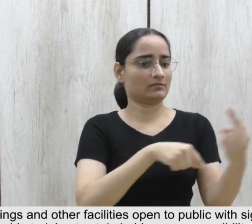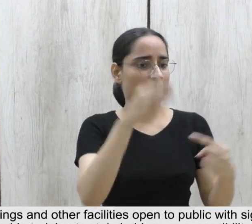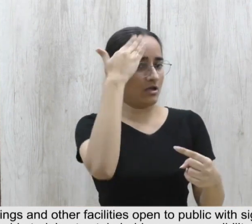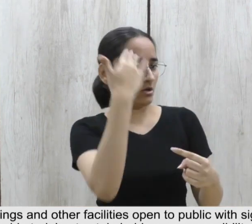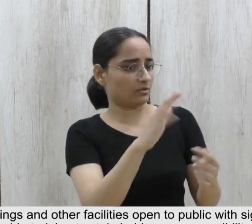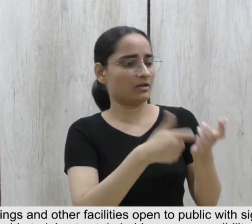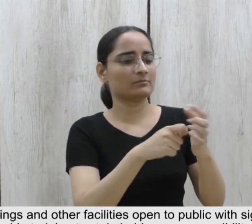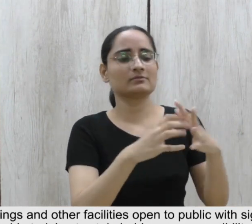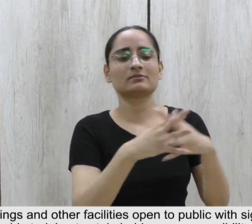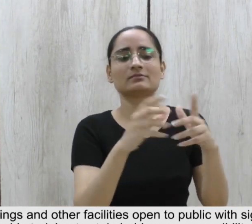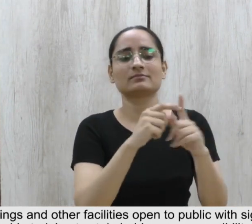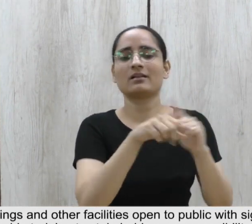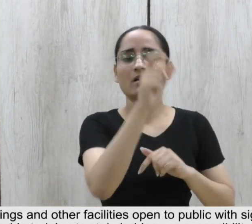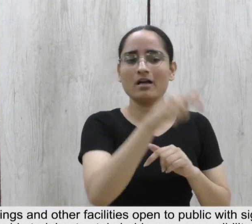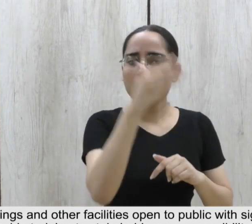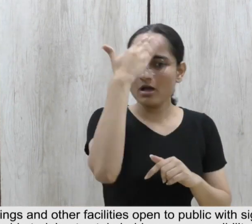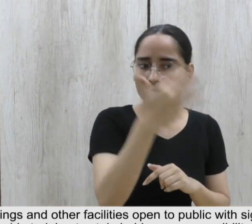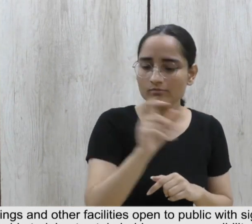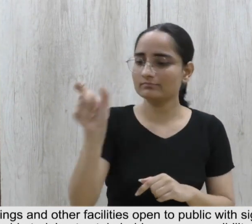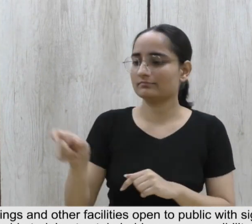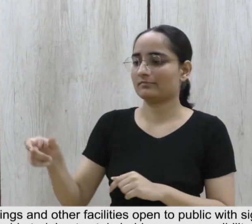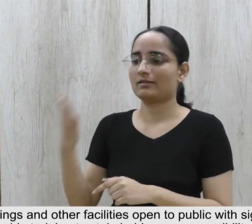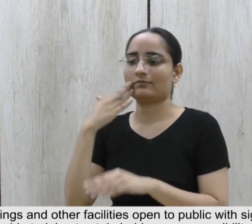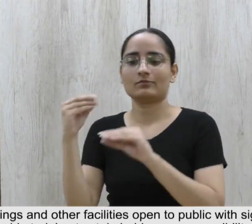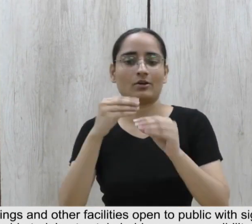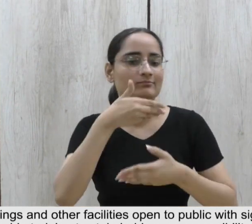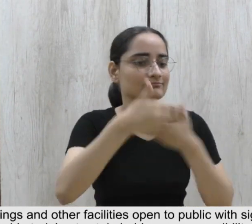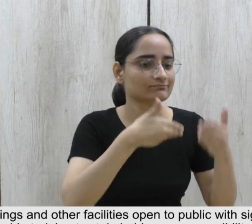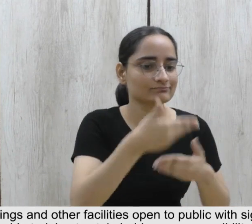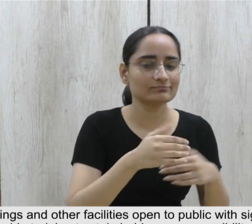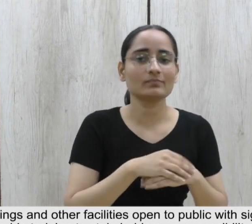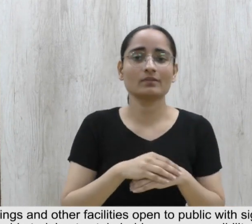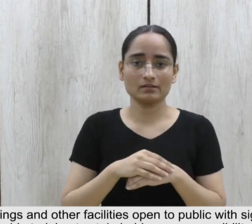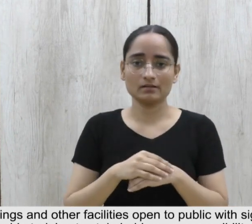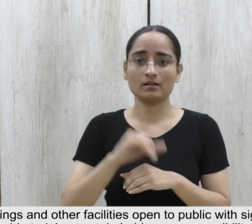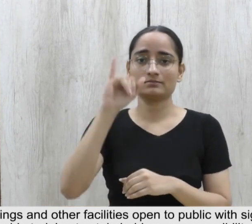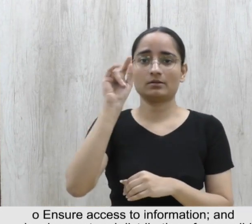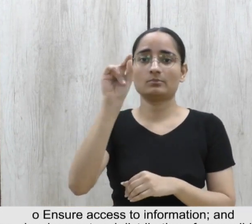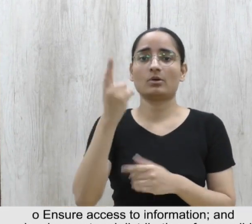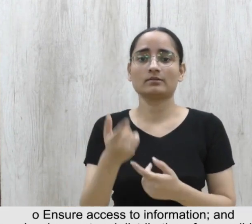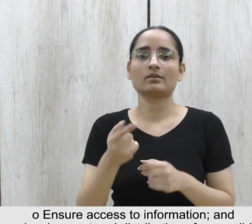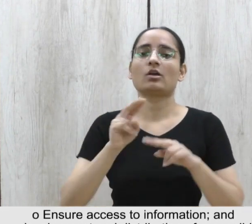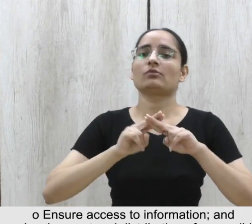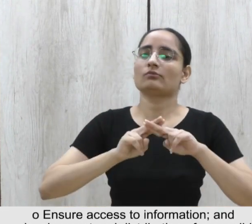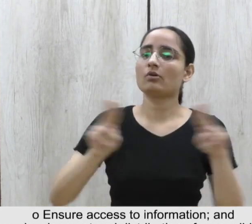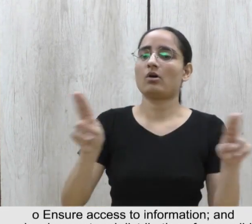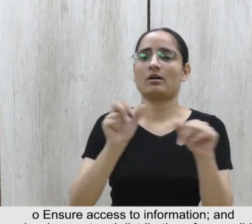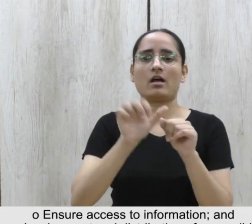5. Provide training to stakeholders on accessibility issues. 6. Ensure access to